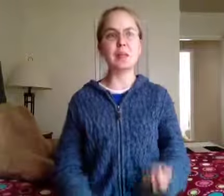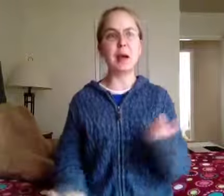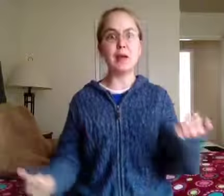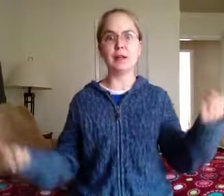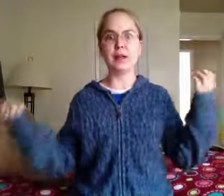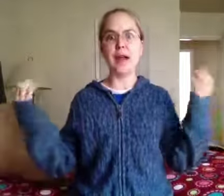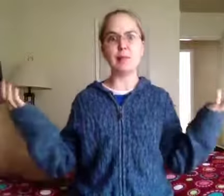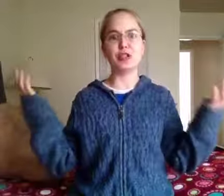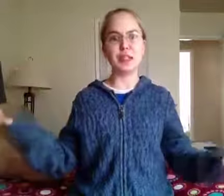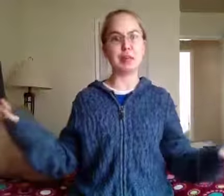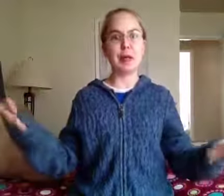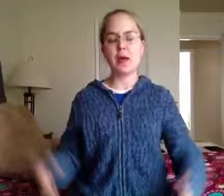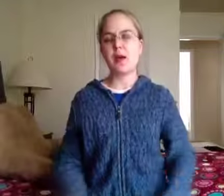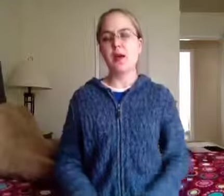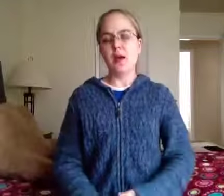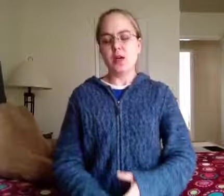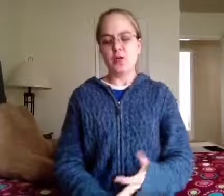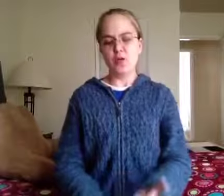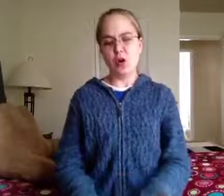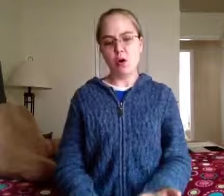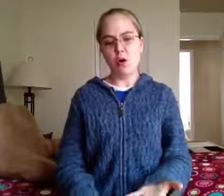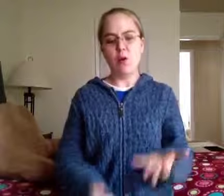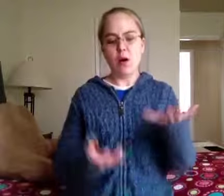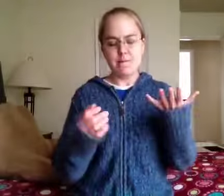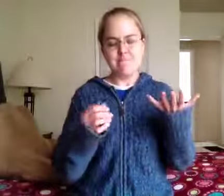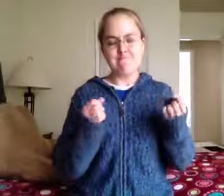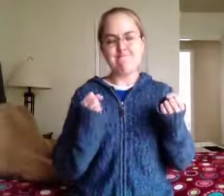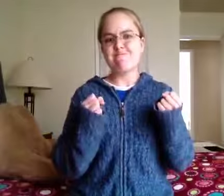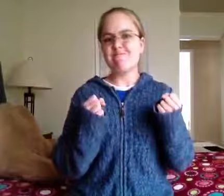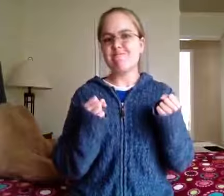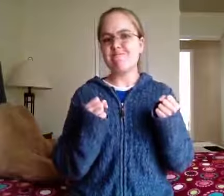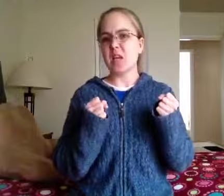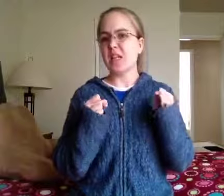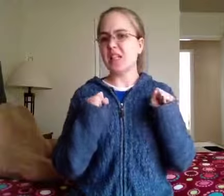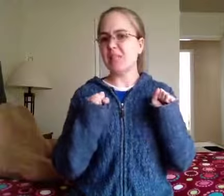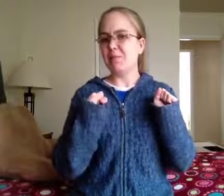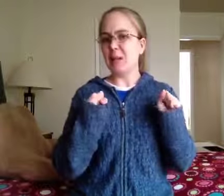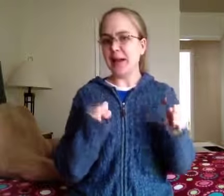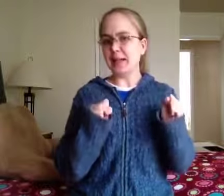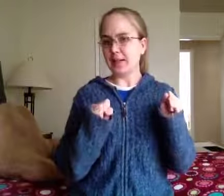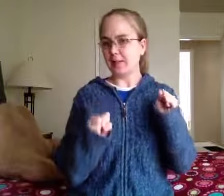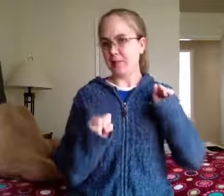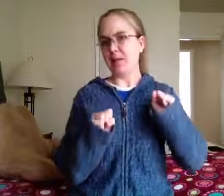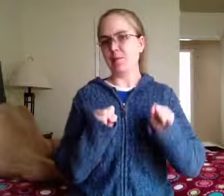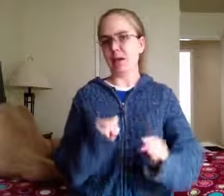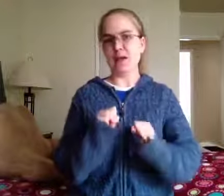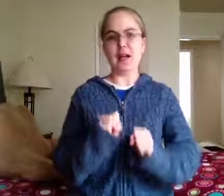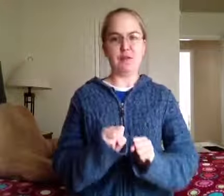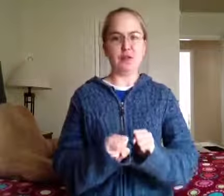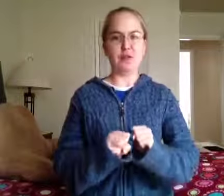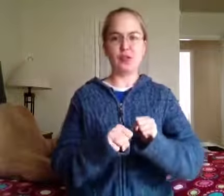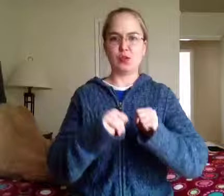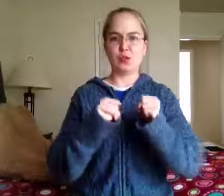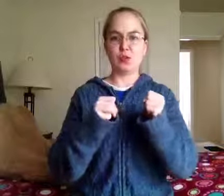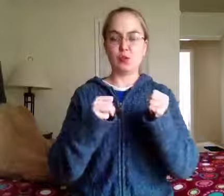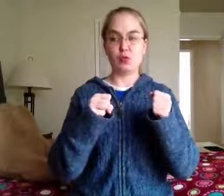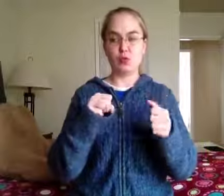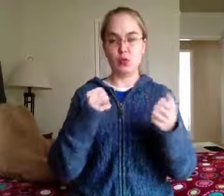apparently I'm a sheep. So, in spite of my better efforts to